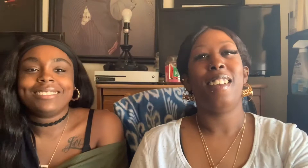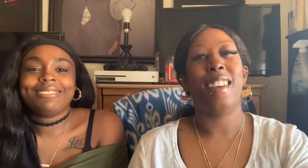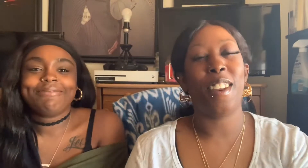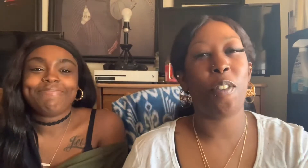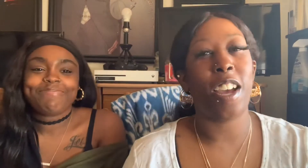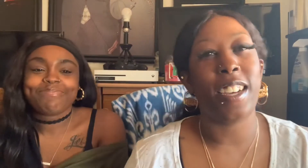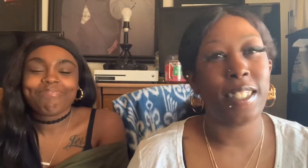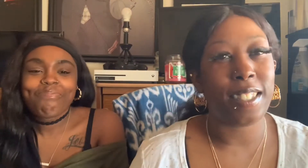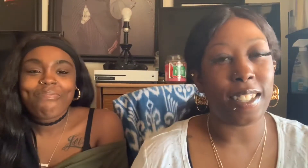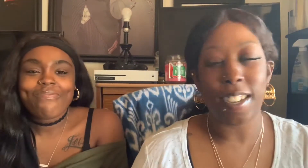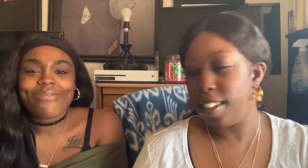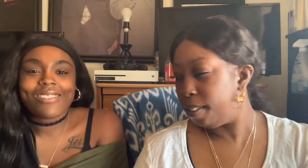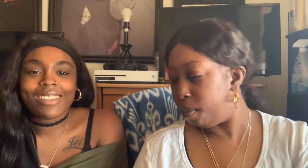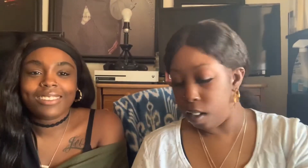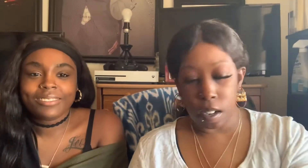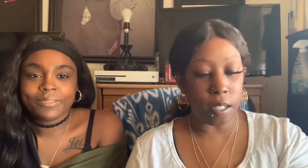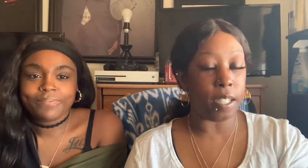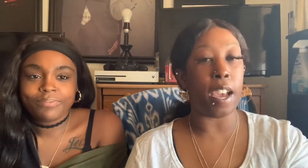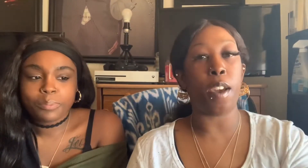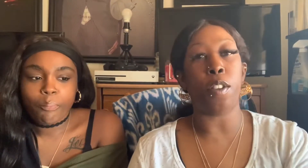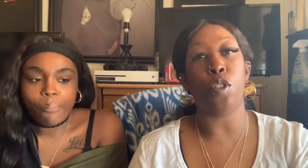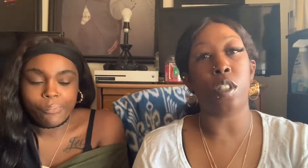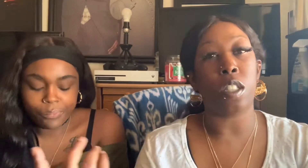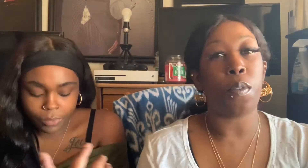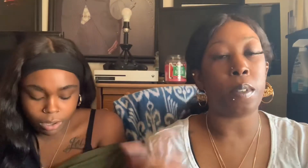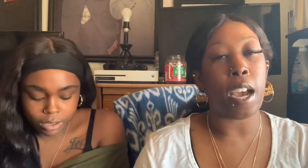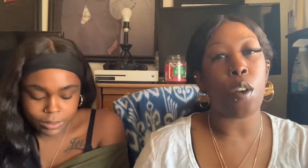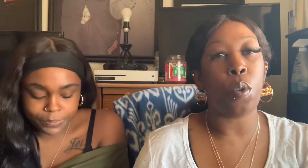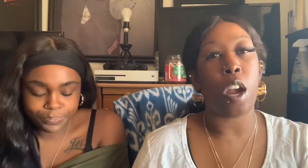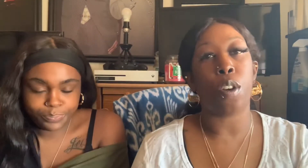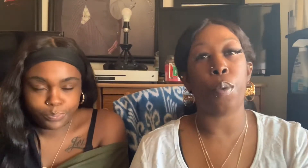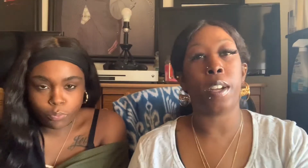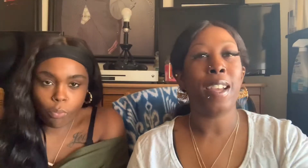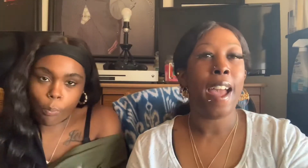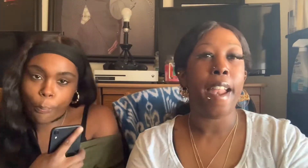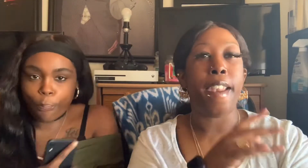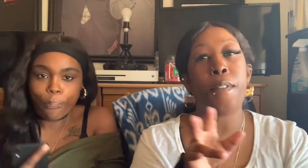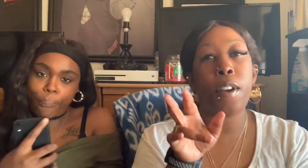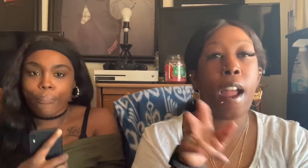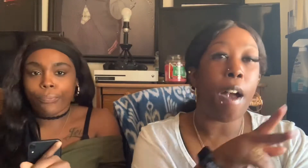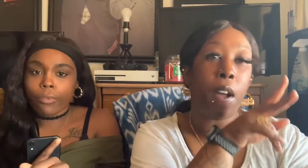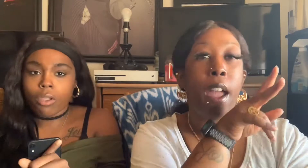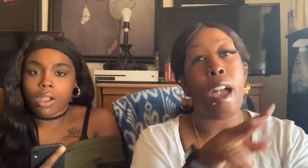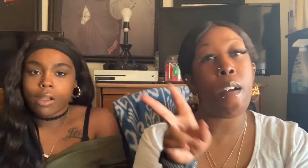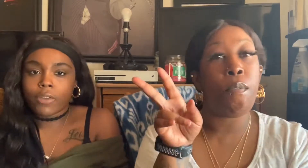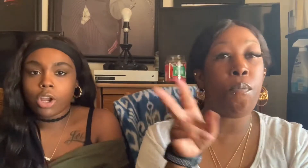Anyways, um, today as you can see from the title, we are doing Never Have I Ever.